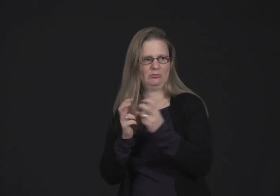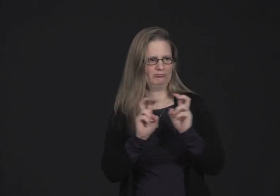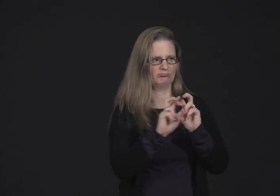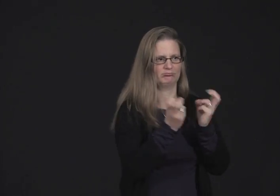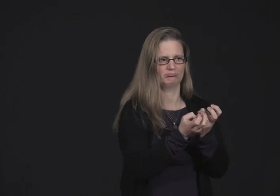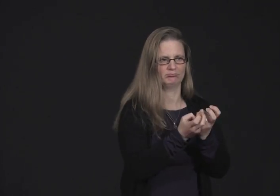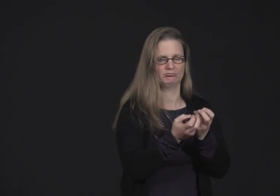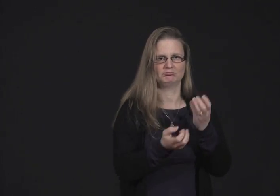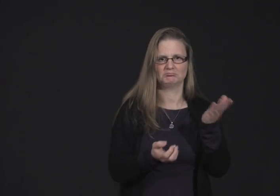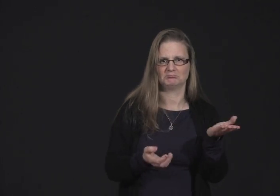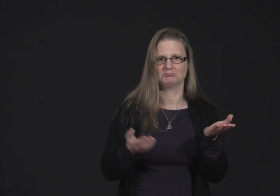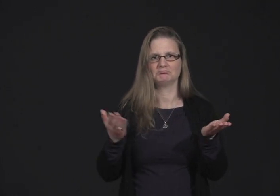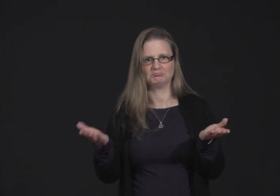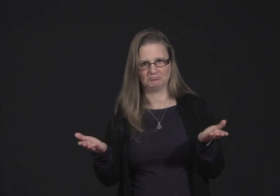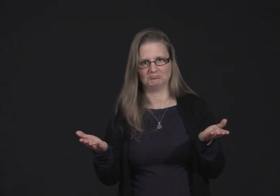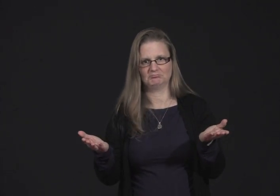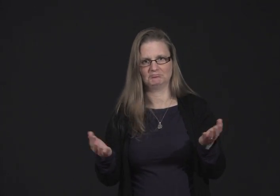that our agenda will go to.